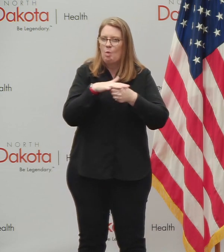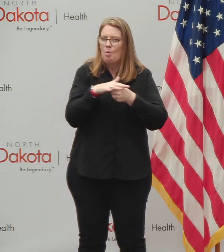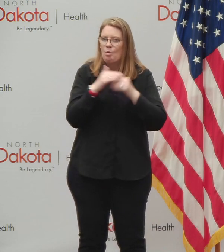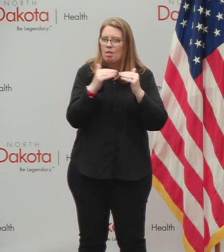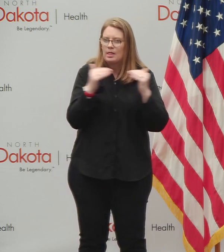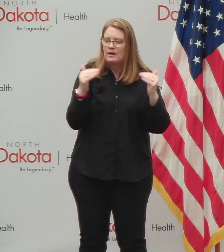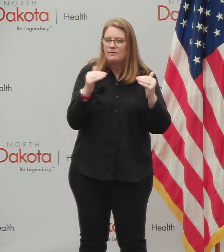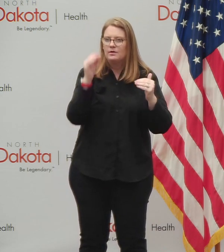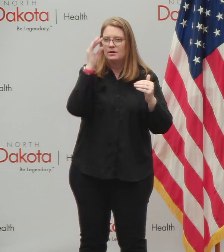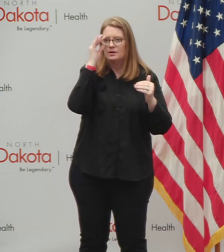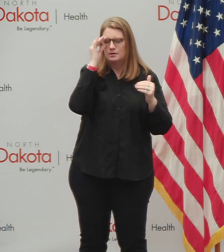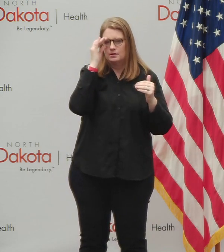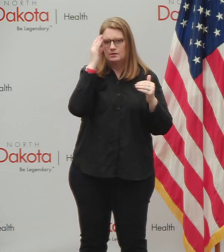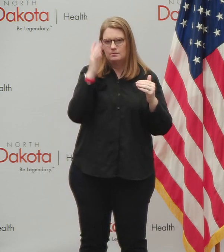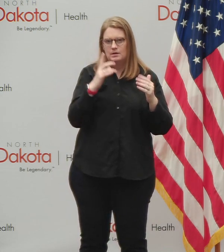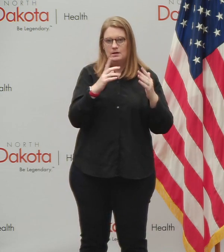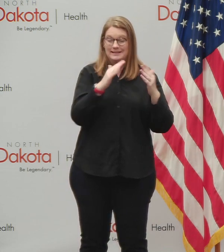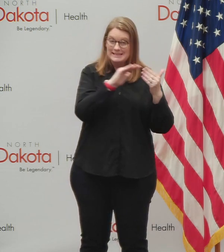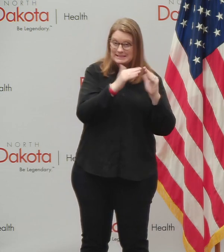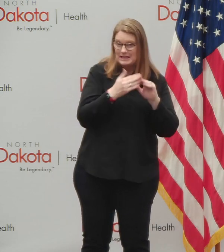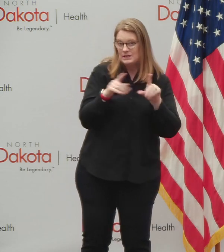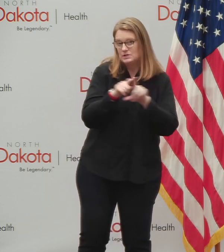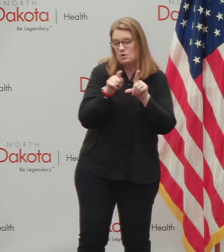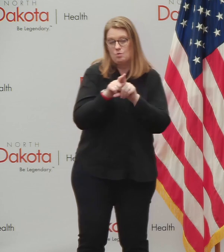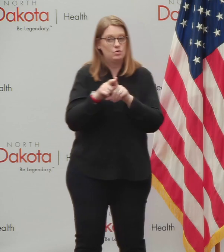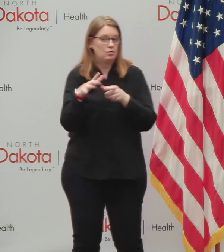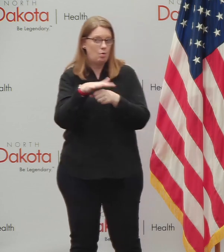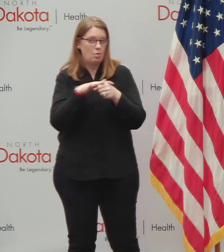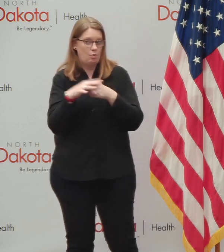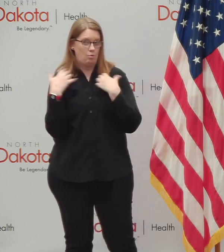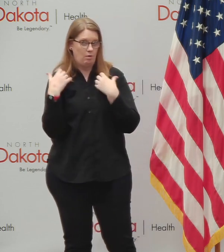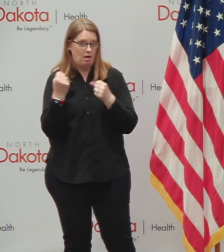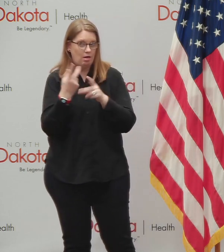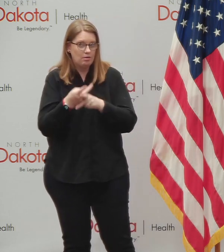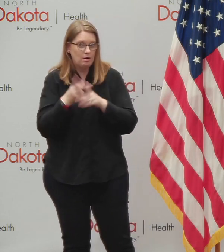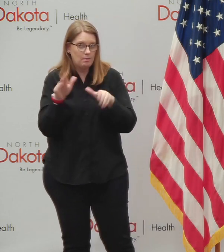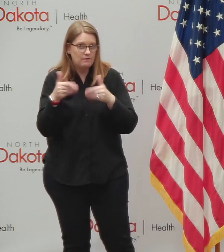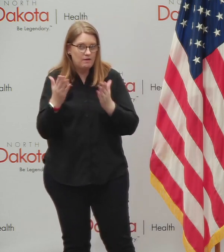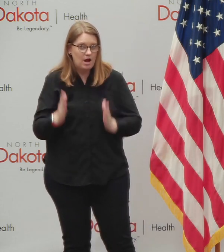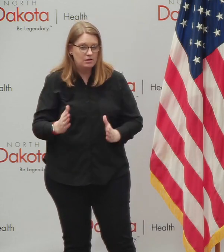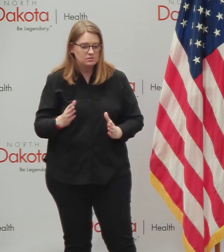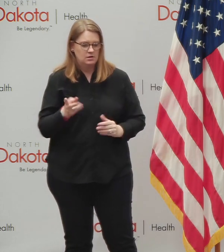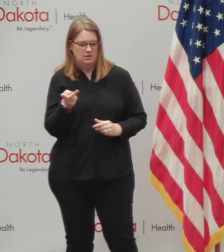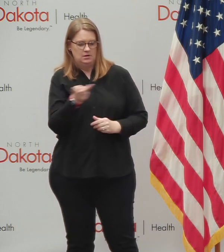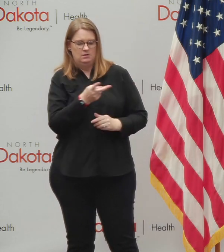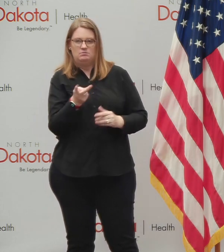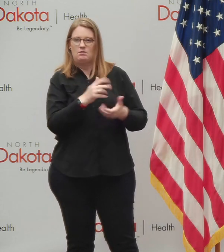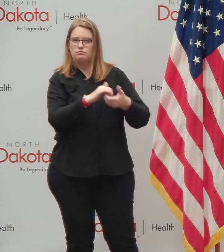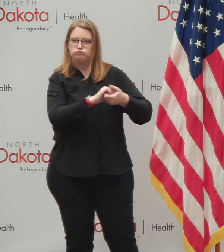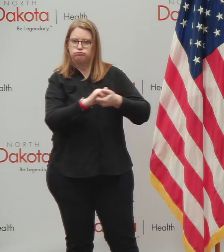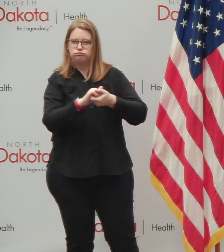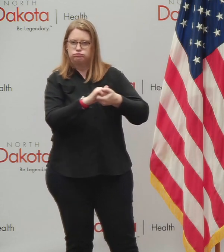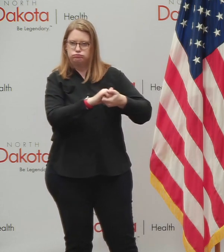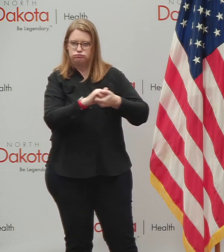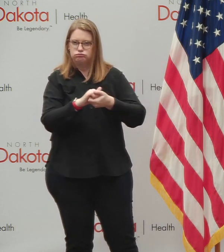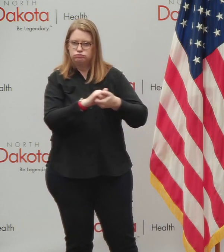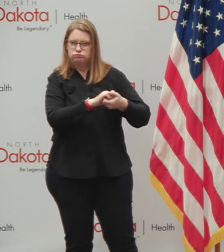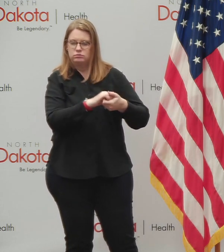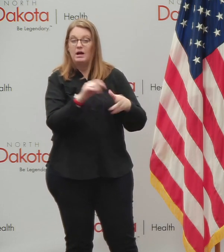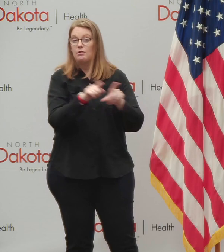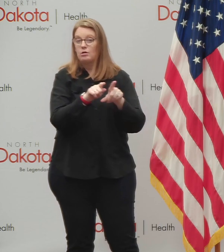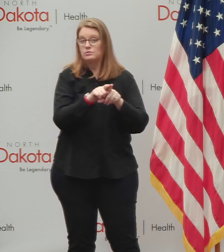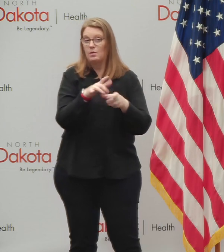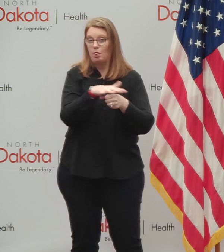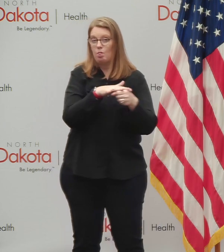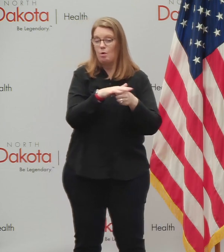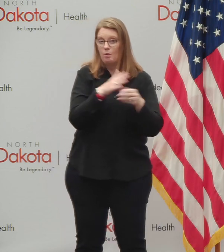uh, the cities and their local healthcare providers, uh, working collectively together and with local public